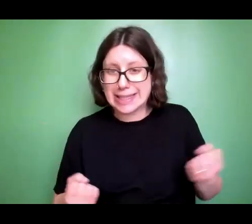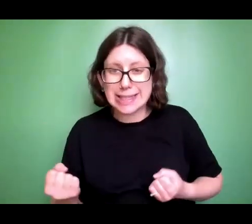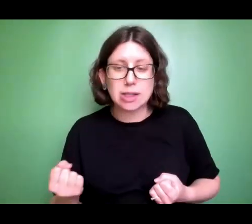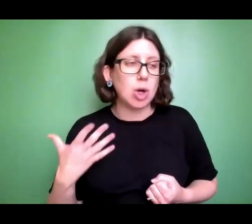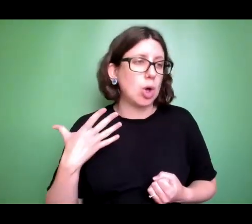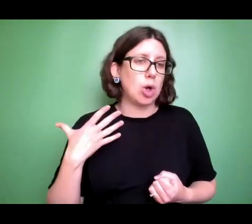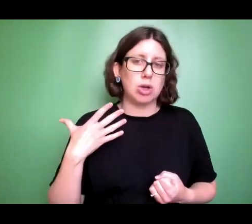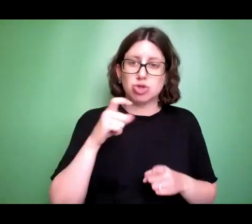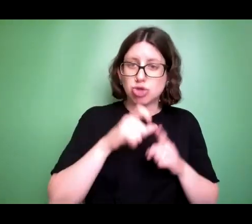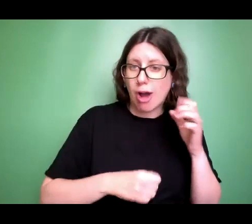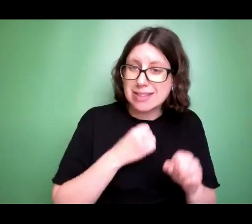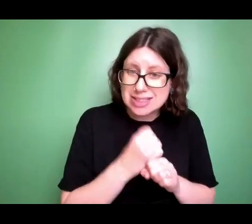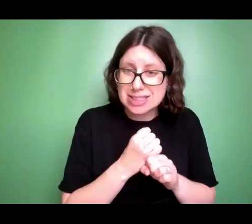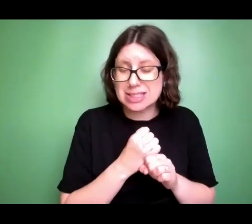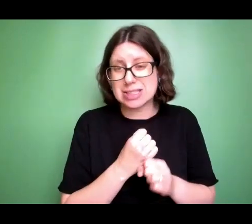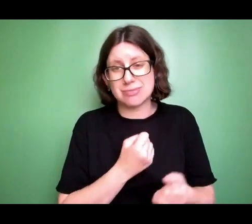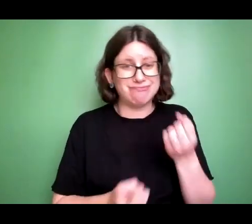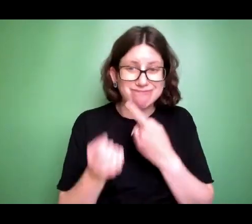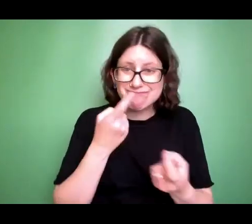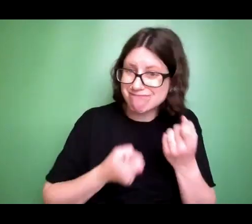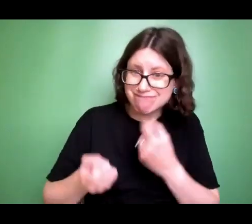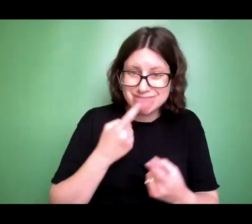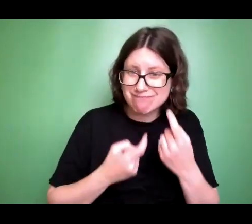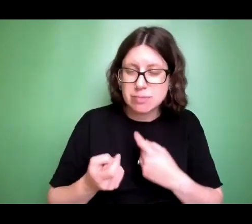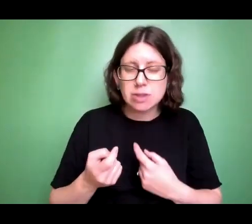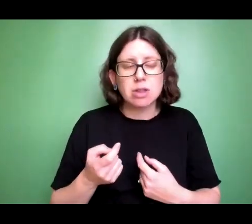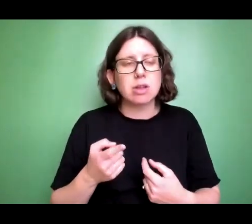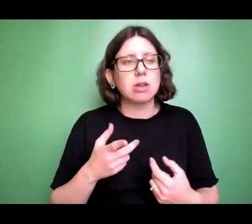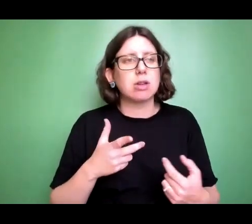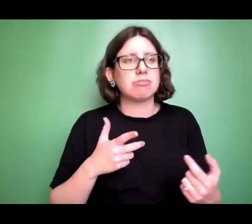But everything I did to try and fill that void only made it worse.